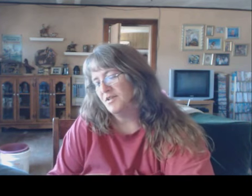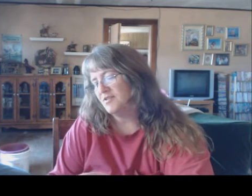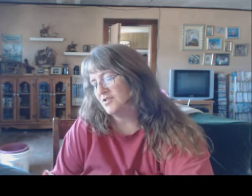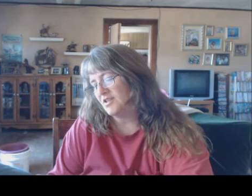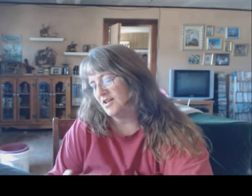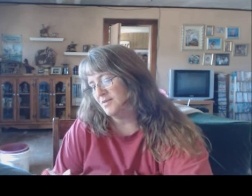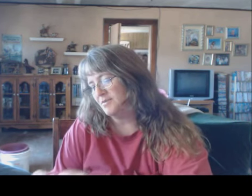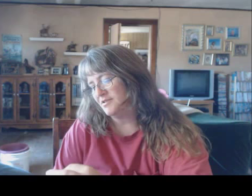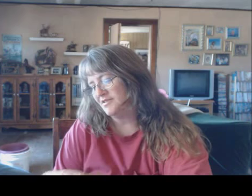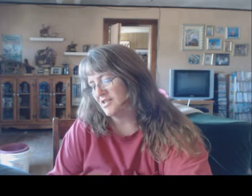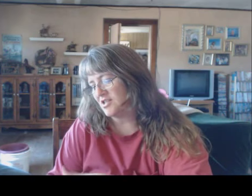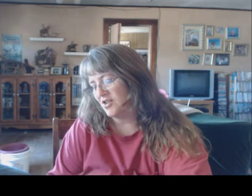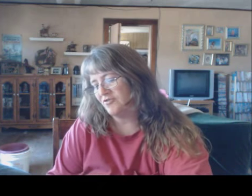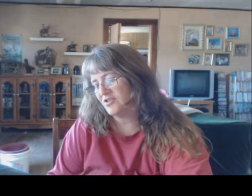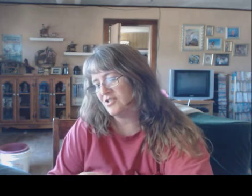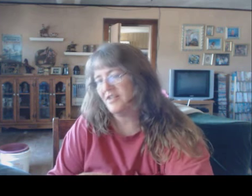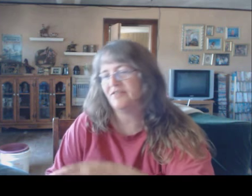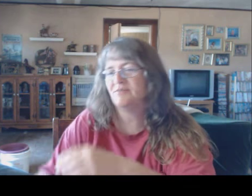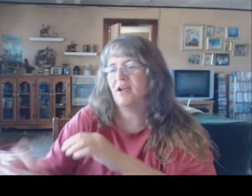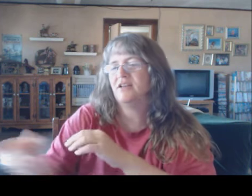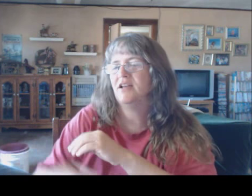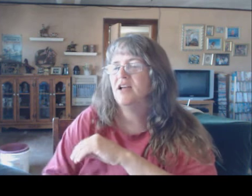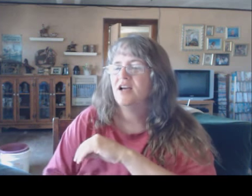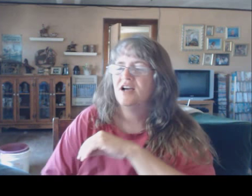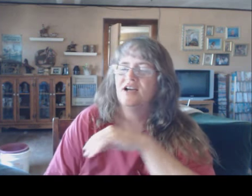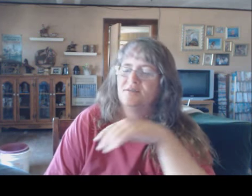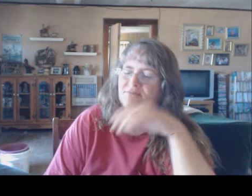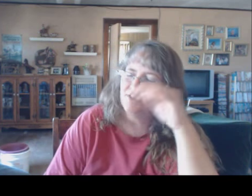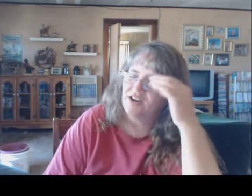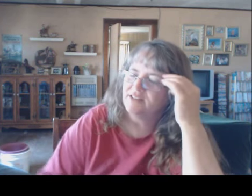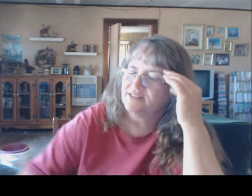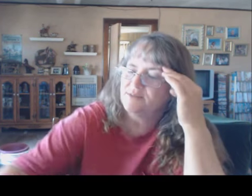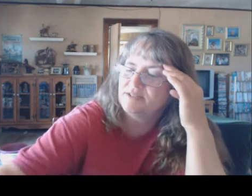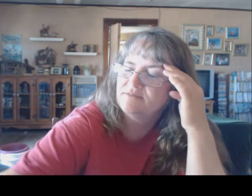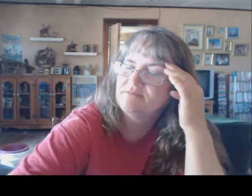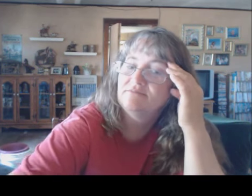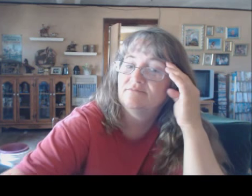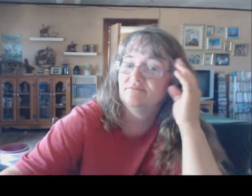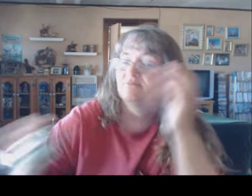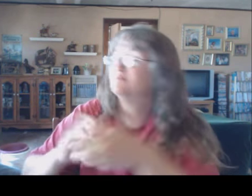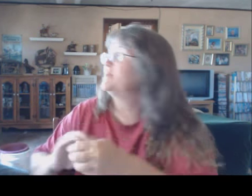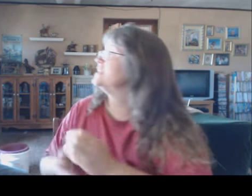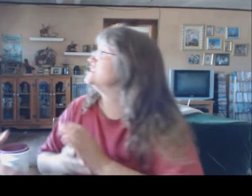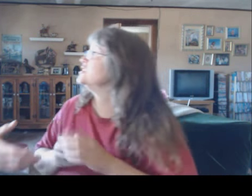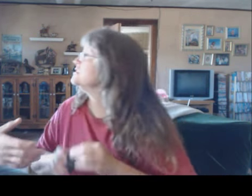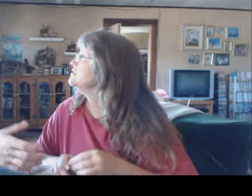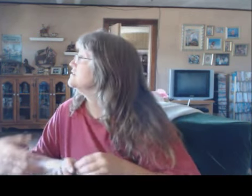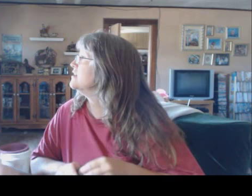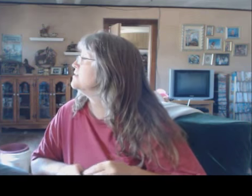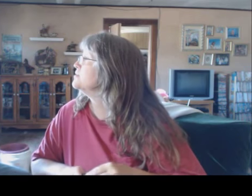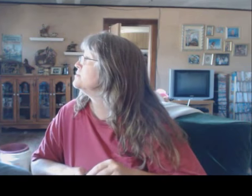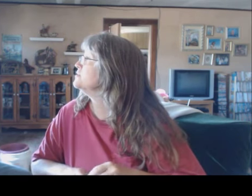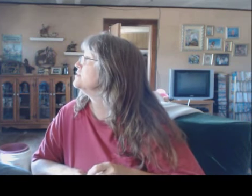Stop. This clover's just not even mine. Alright, listen to me. Pay attention. I'm a walkie.